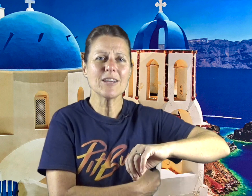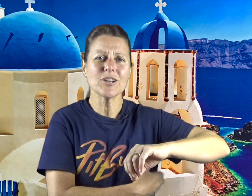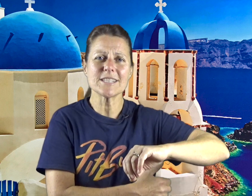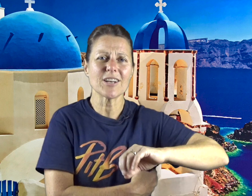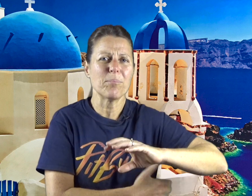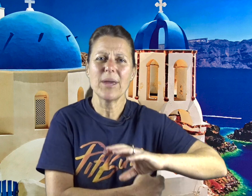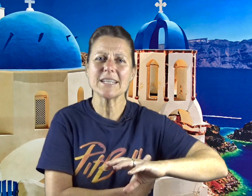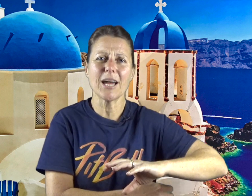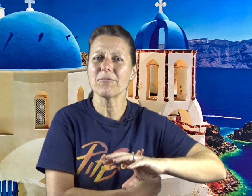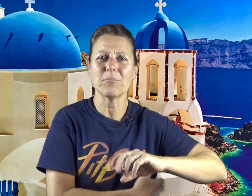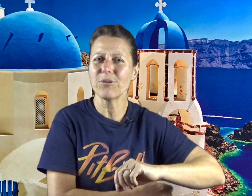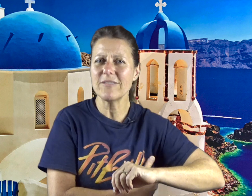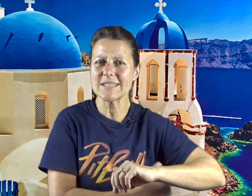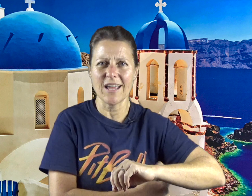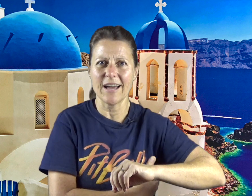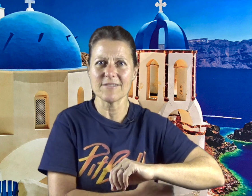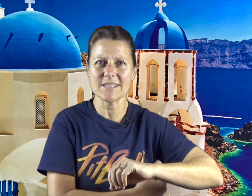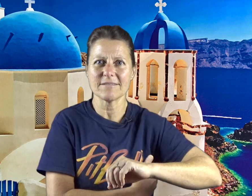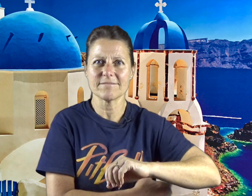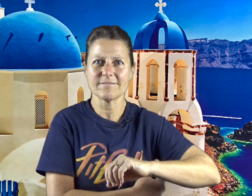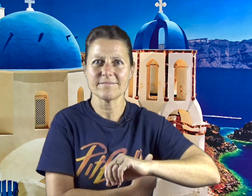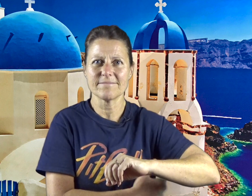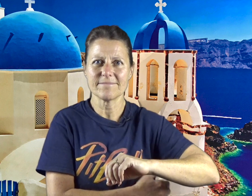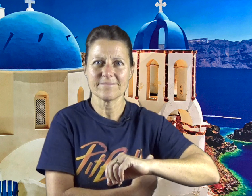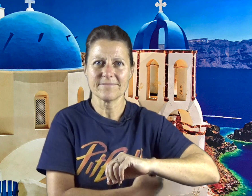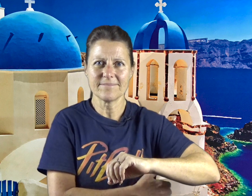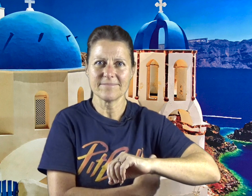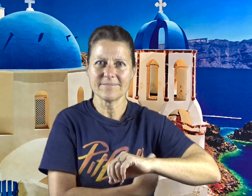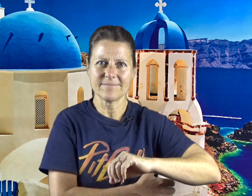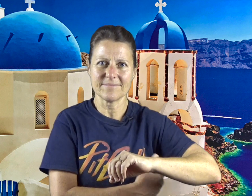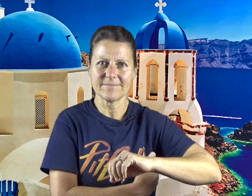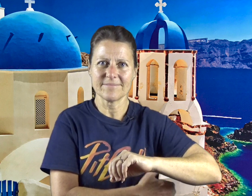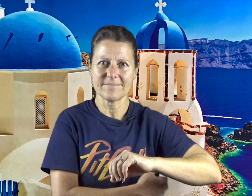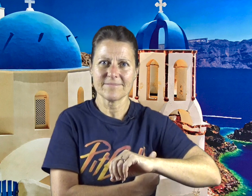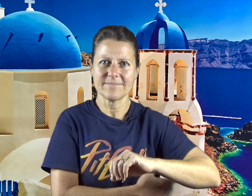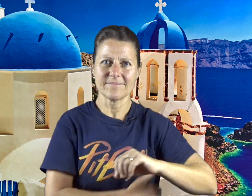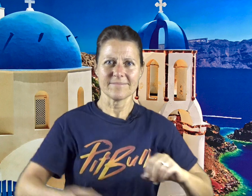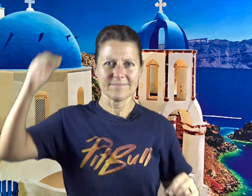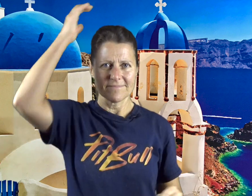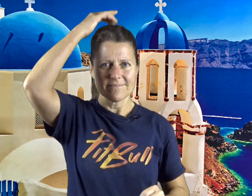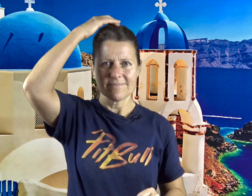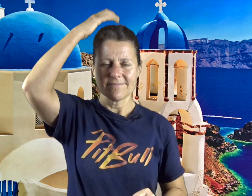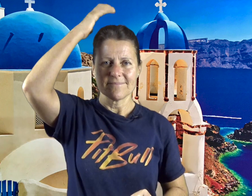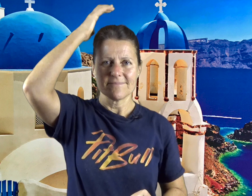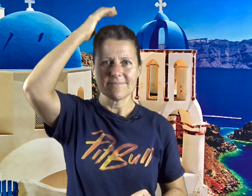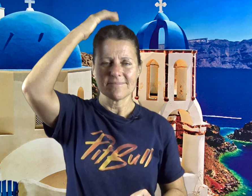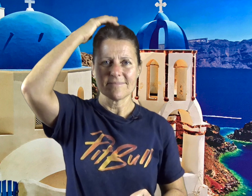curse that I picked up from previous lives, this